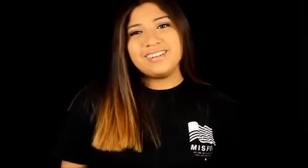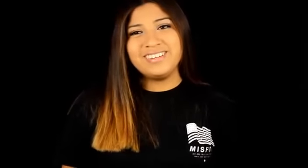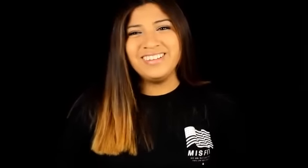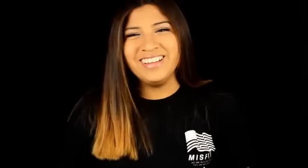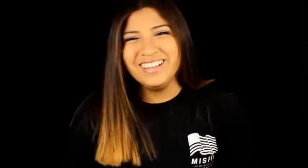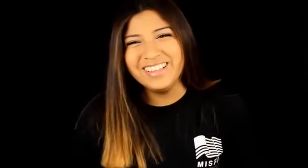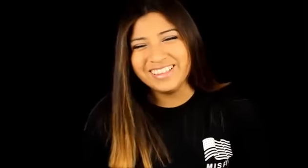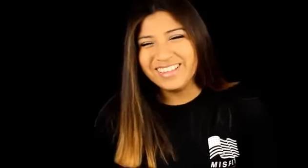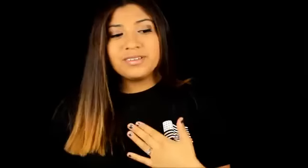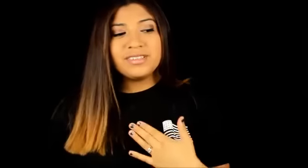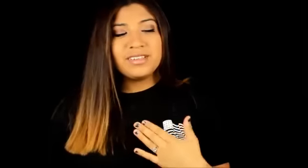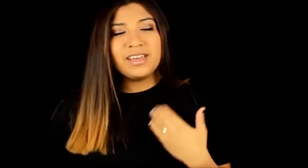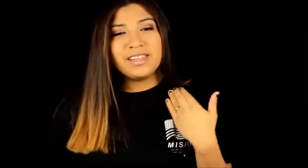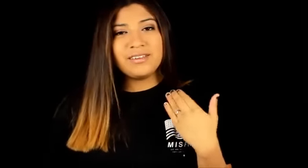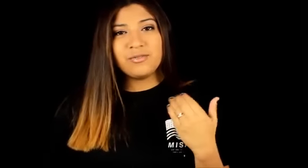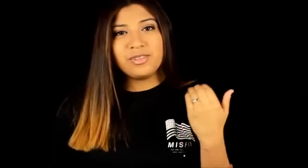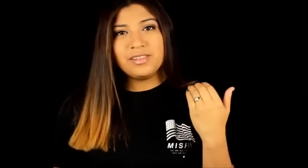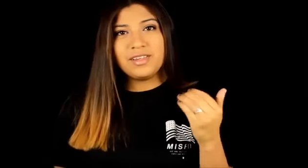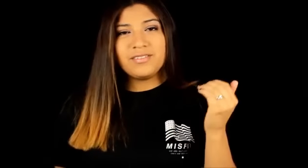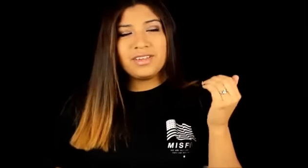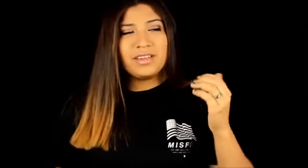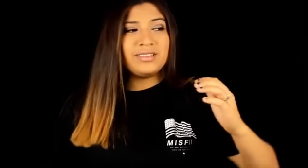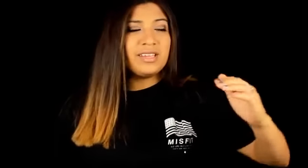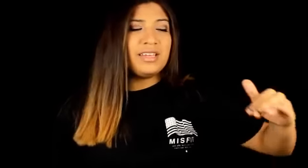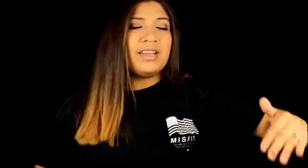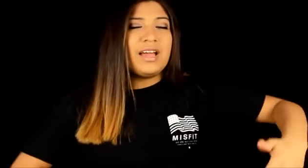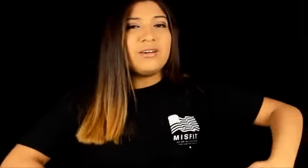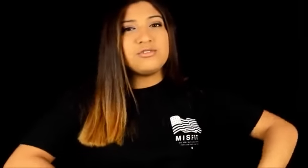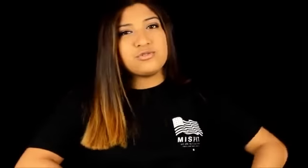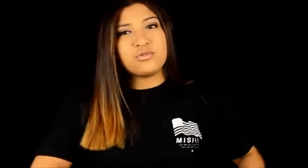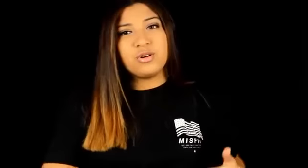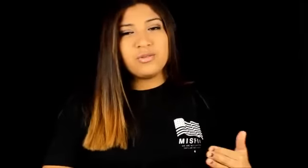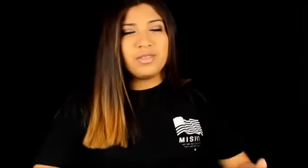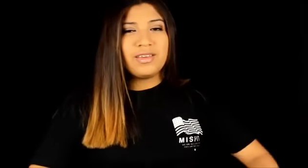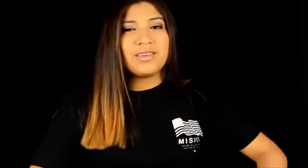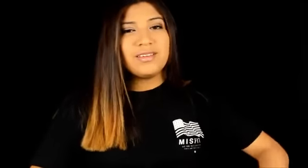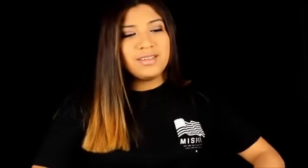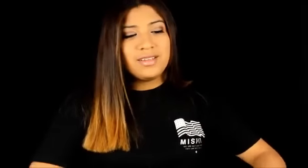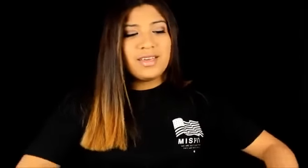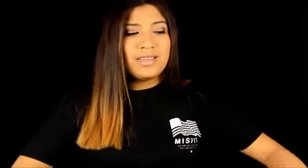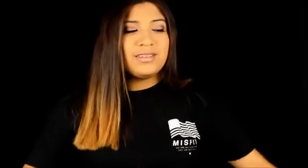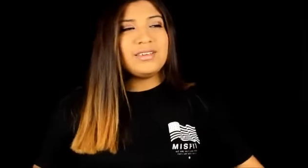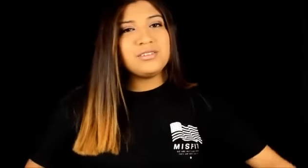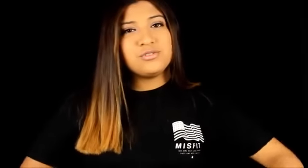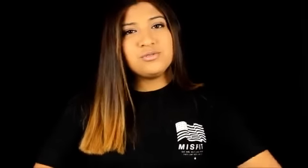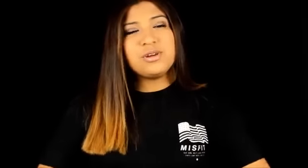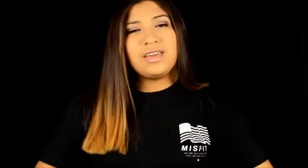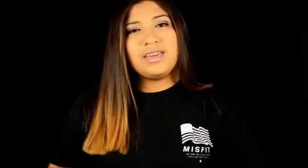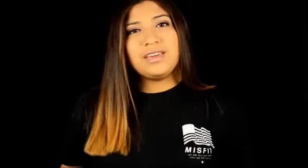personally I like really love it as an outro like ending to a